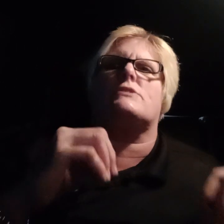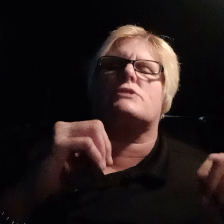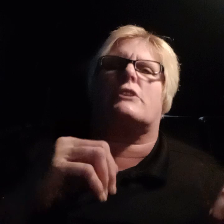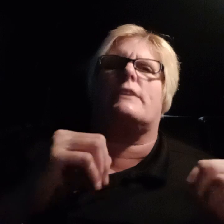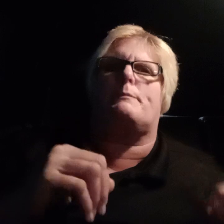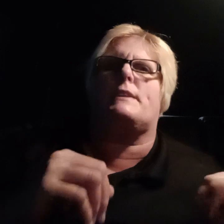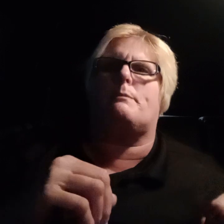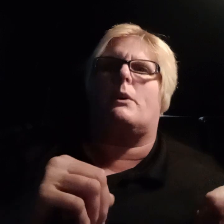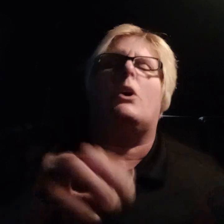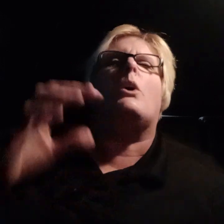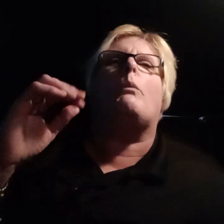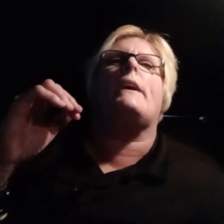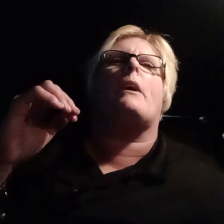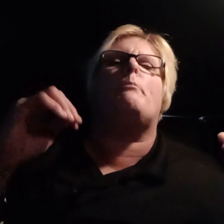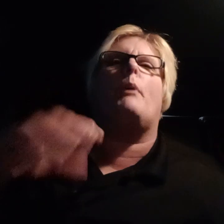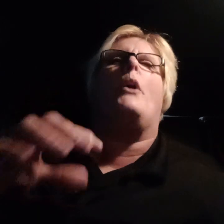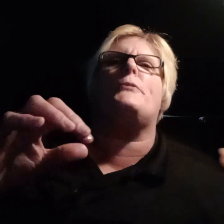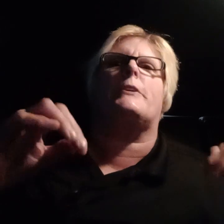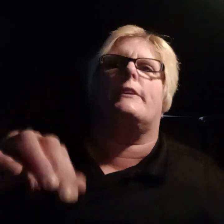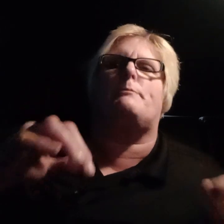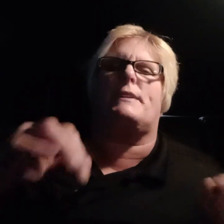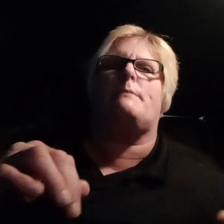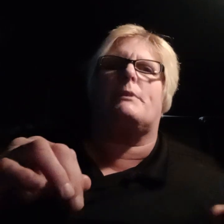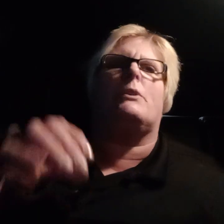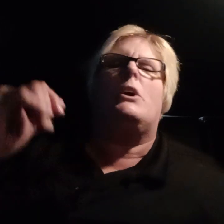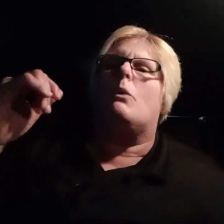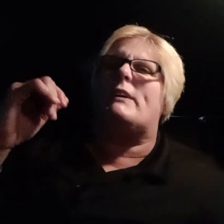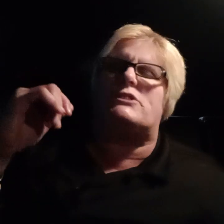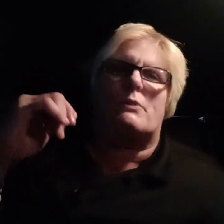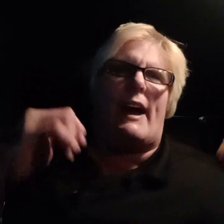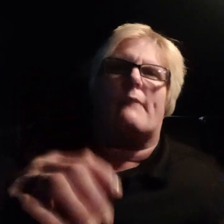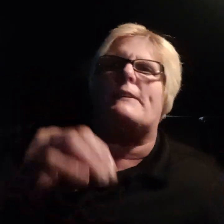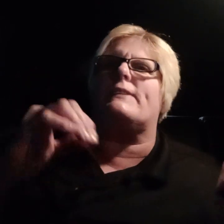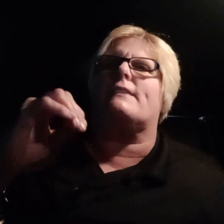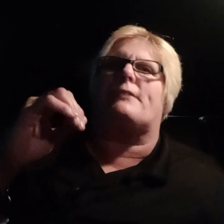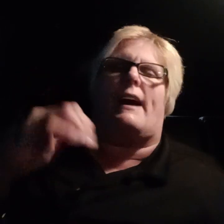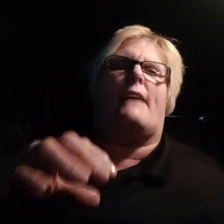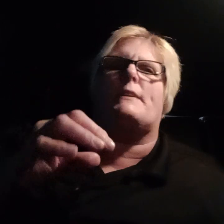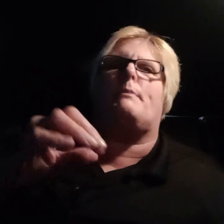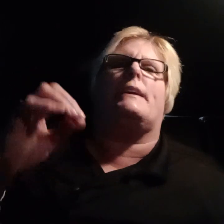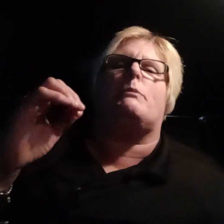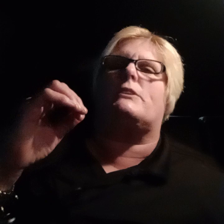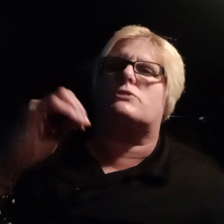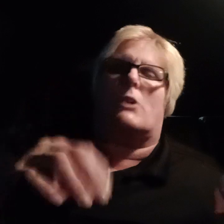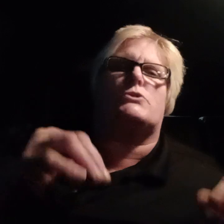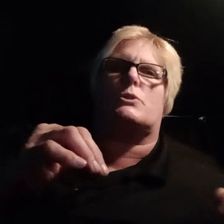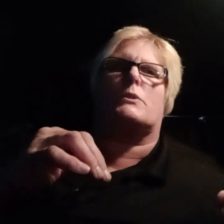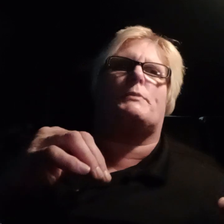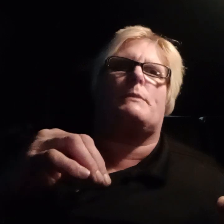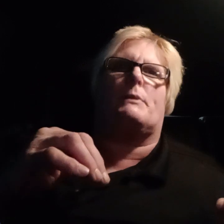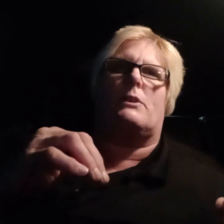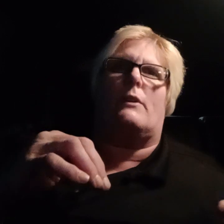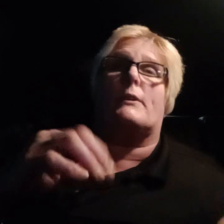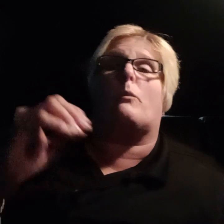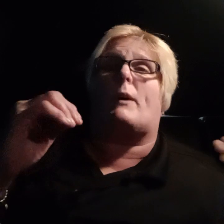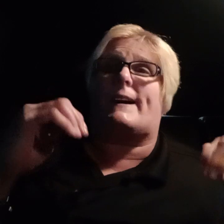this to good people. We are both good people. We do everything for everybody. We don't screw people over. We're